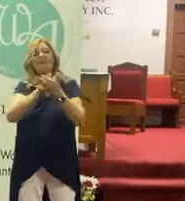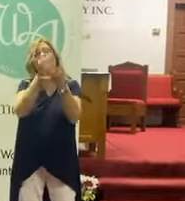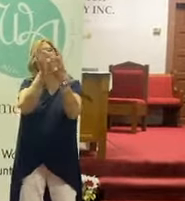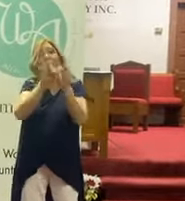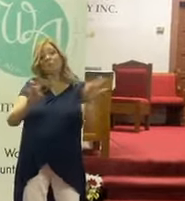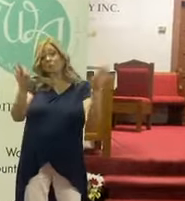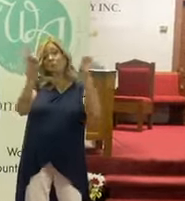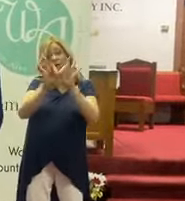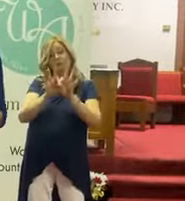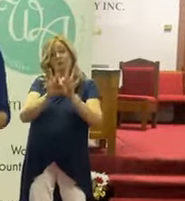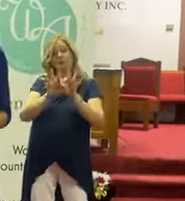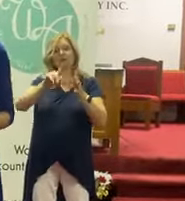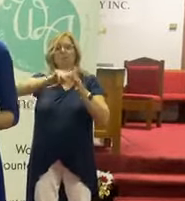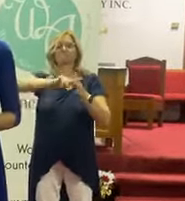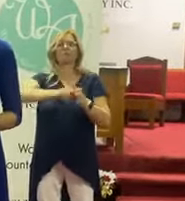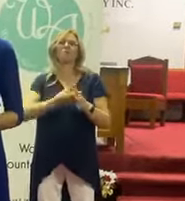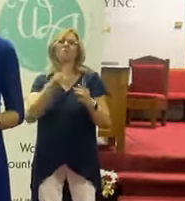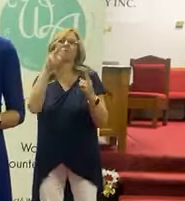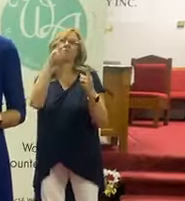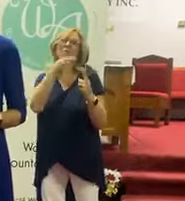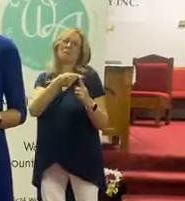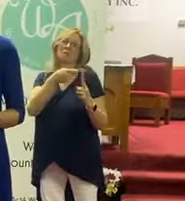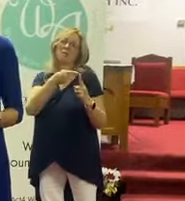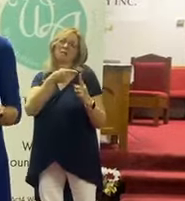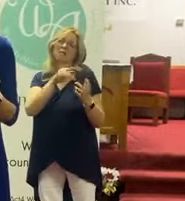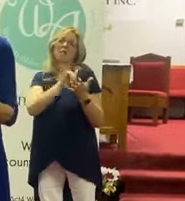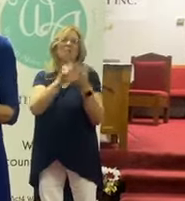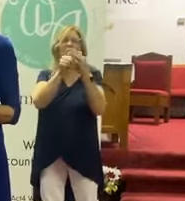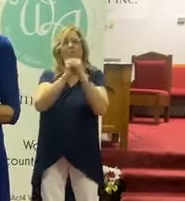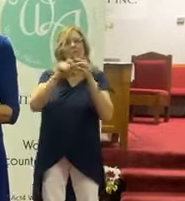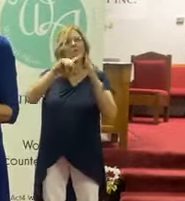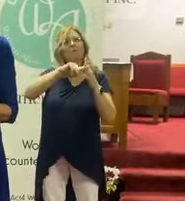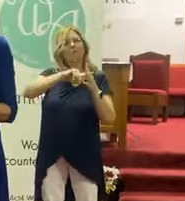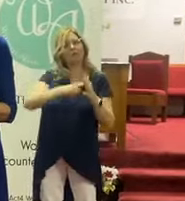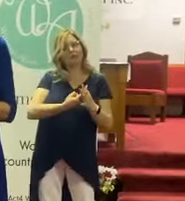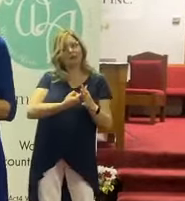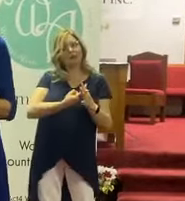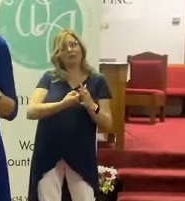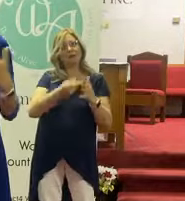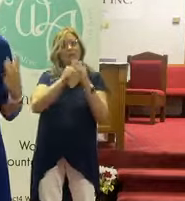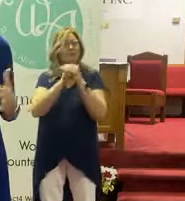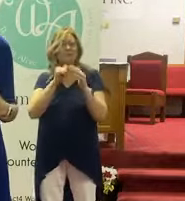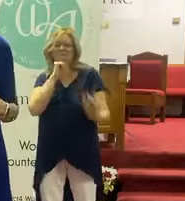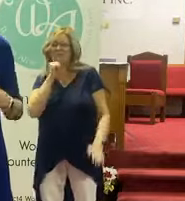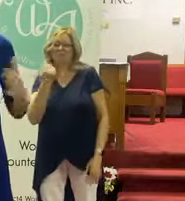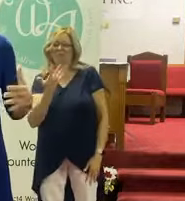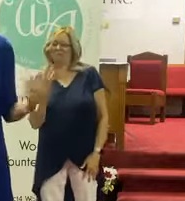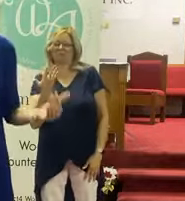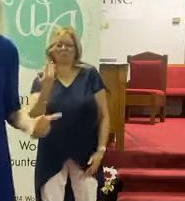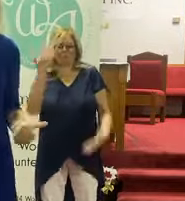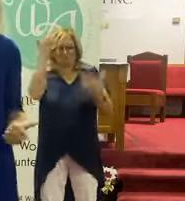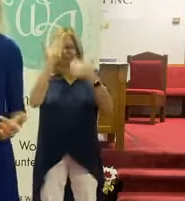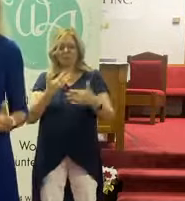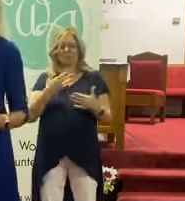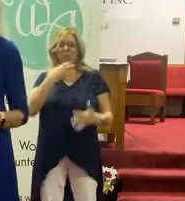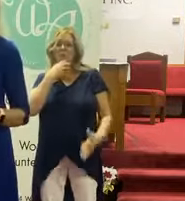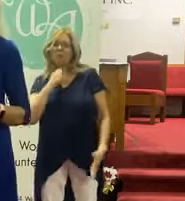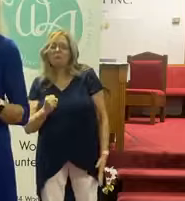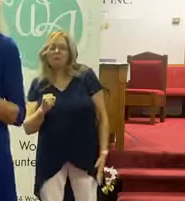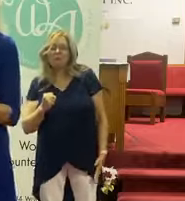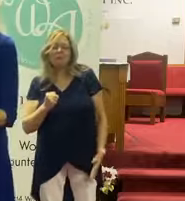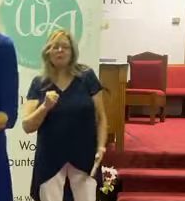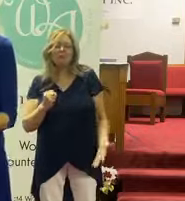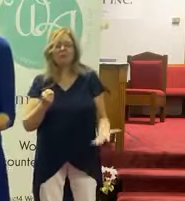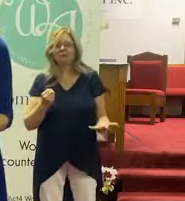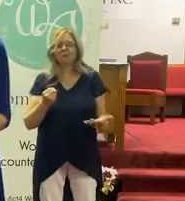importance of the starting point. That worship is the beginning. Worship is not something we do as we get older or as